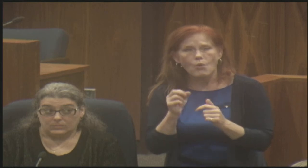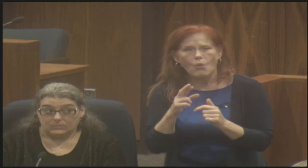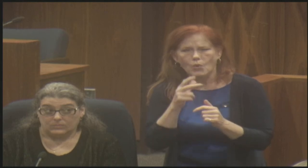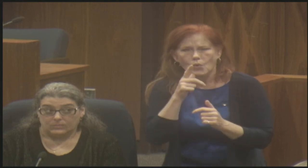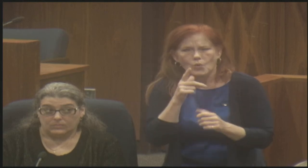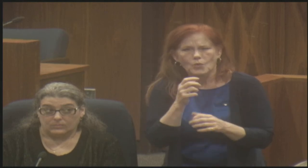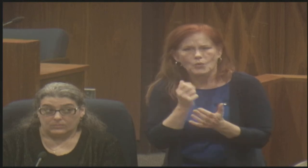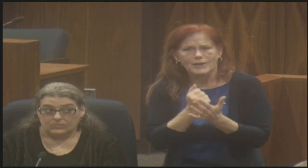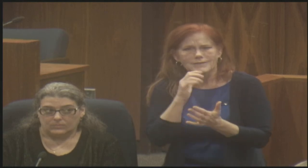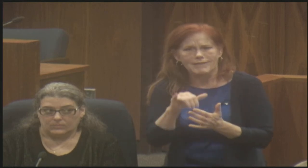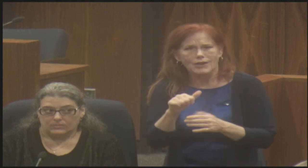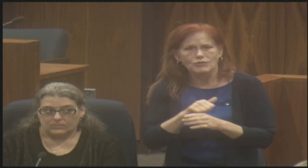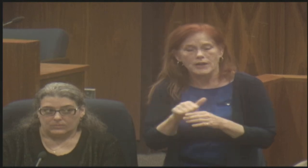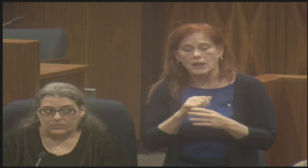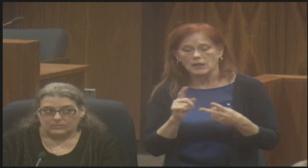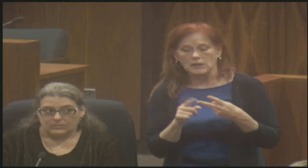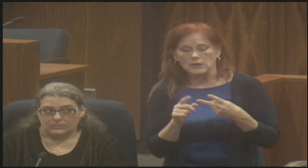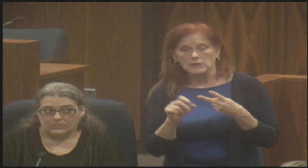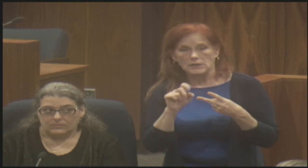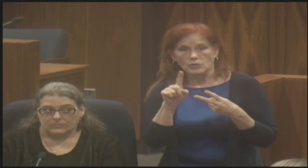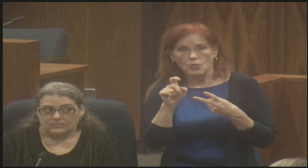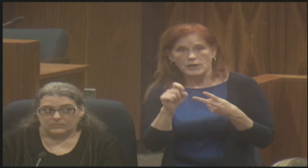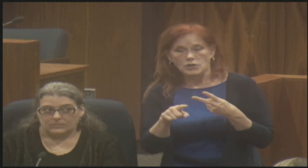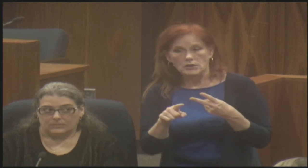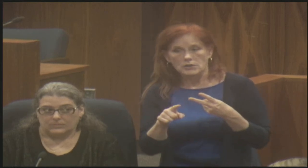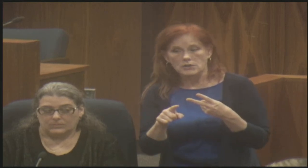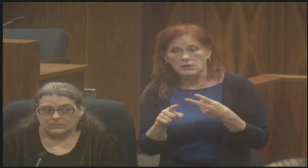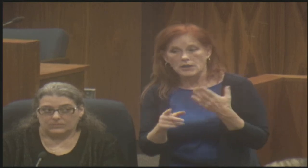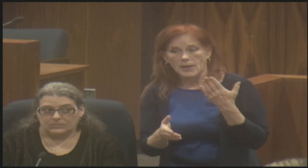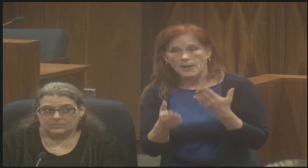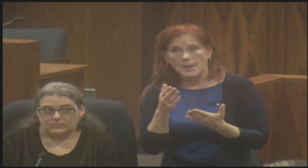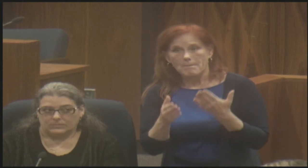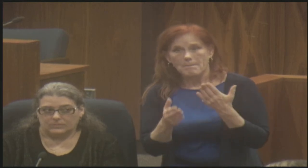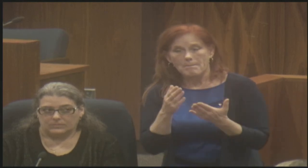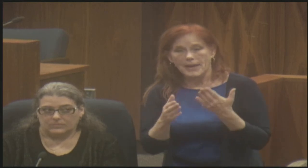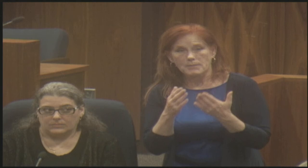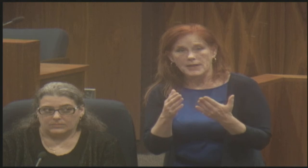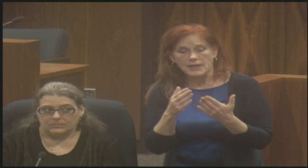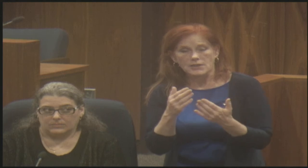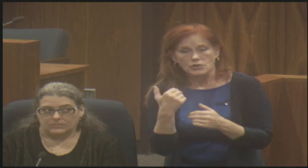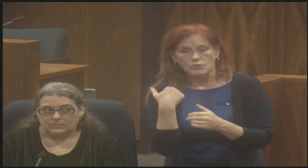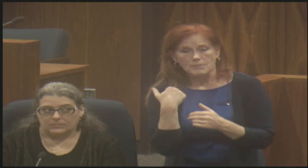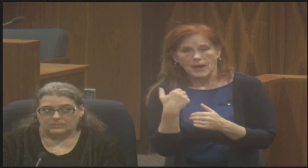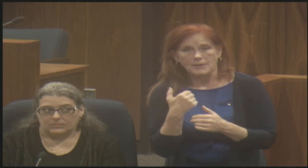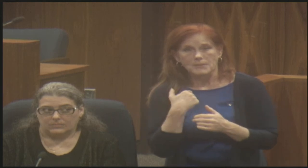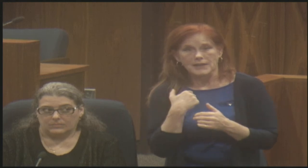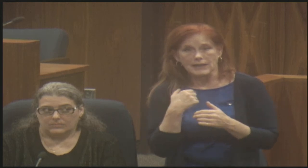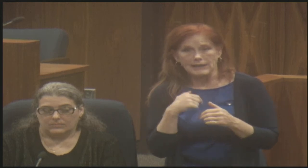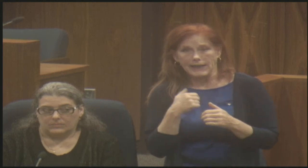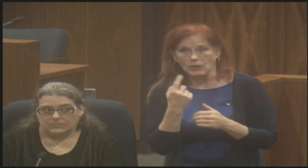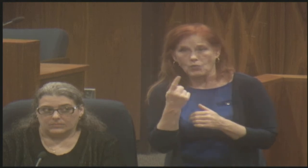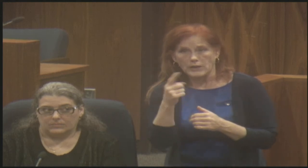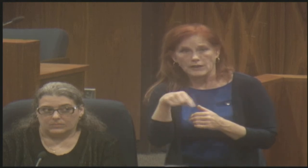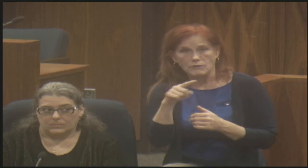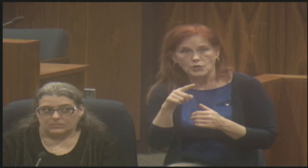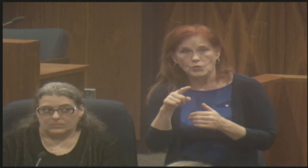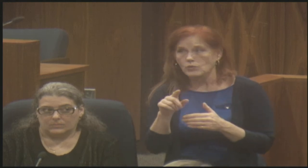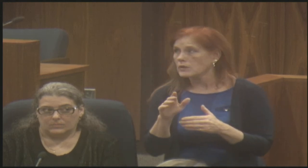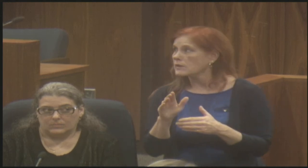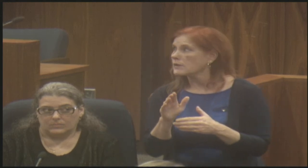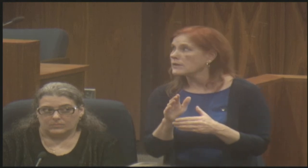And then my second question is, um, maybe just as a refresher, if somebody could share with us the different,